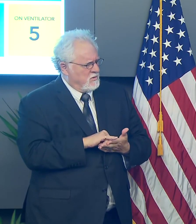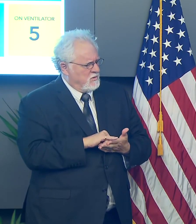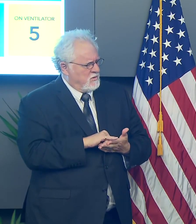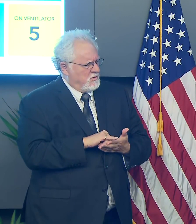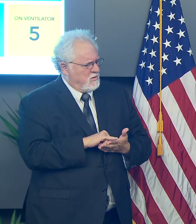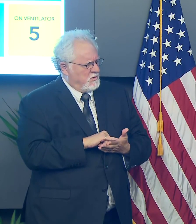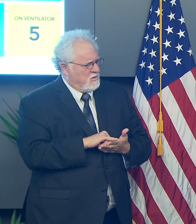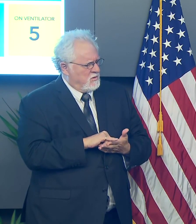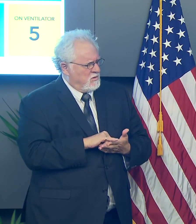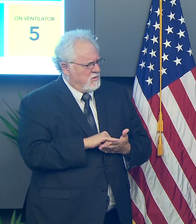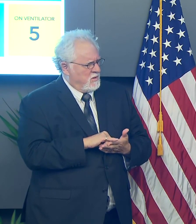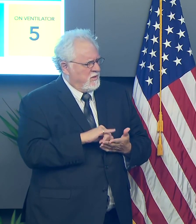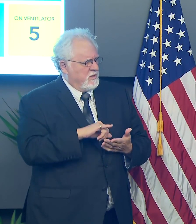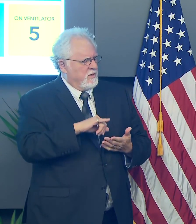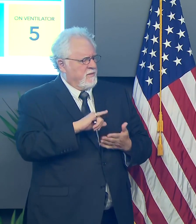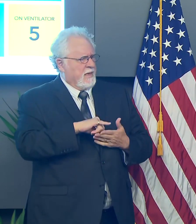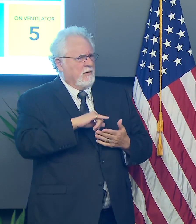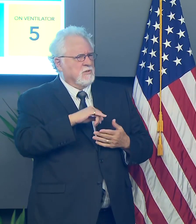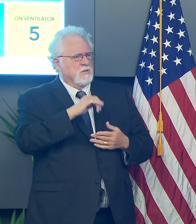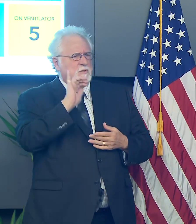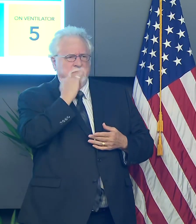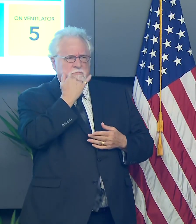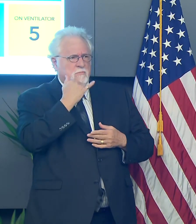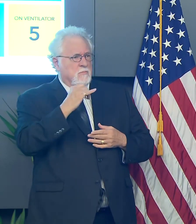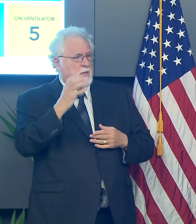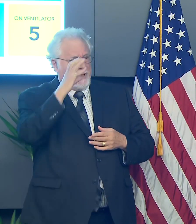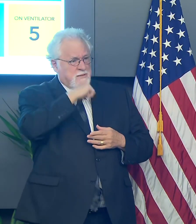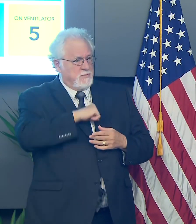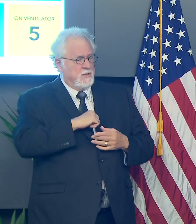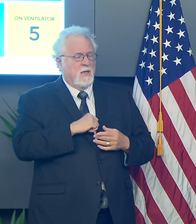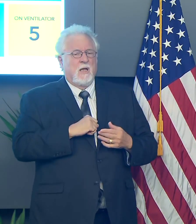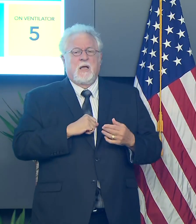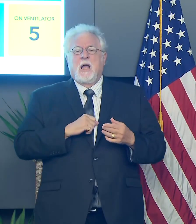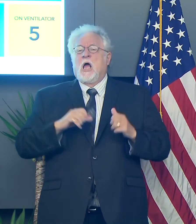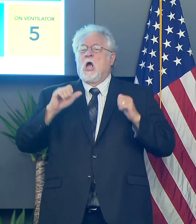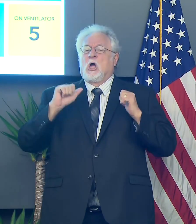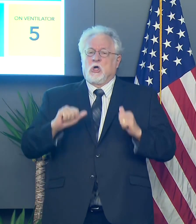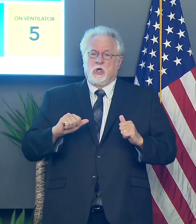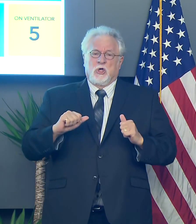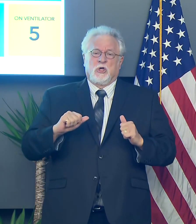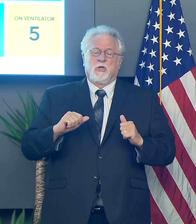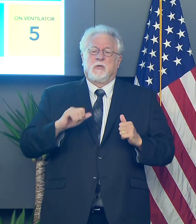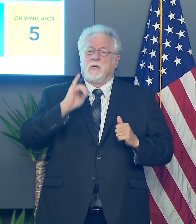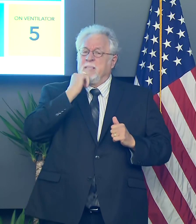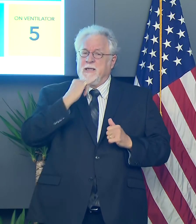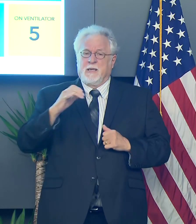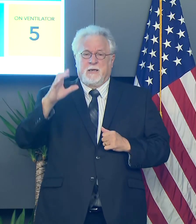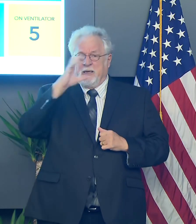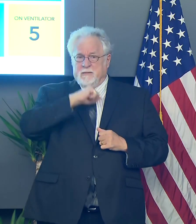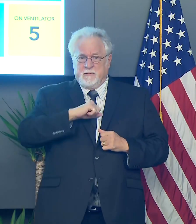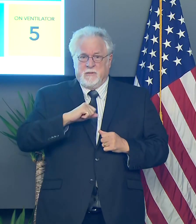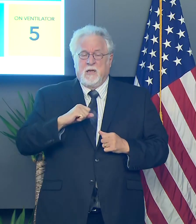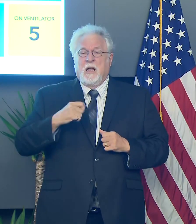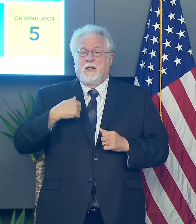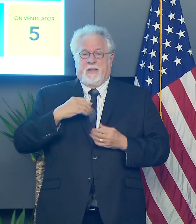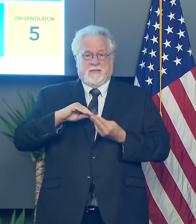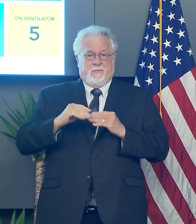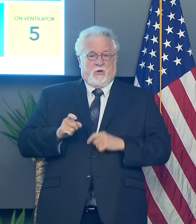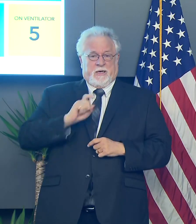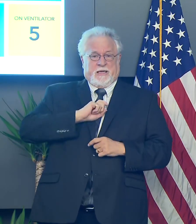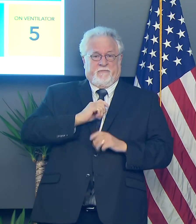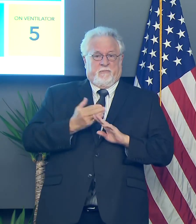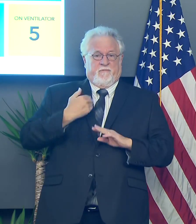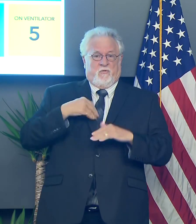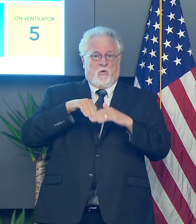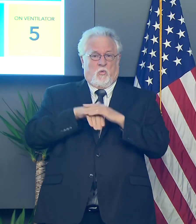was that just an inaccurate, uh, estimate? Yeah. Well, it, it could have been an inaccurate estimate. That was the number that I was given just before